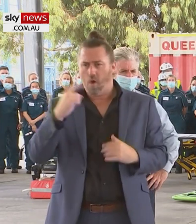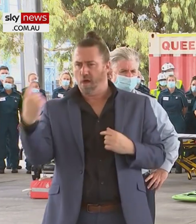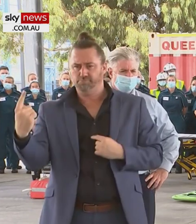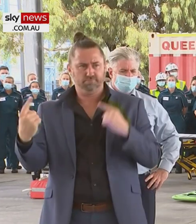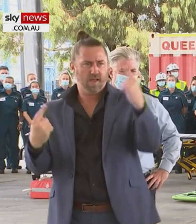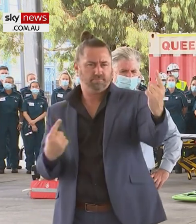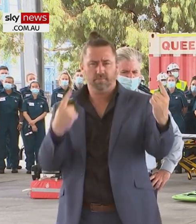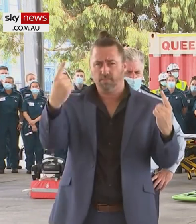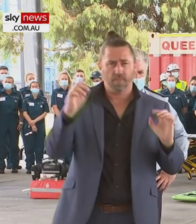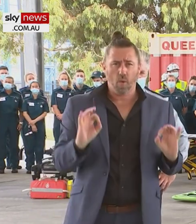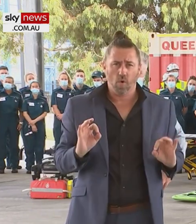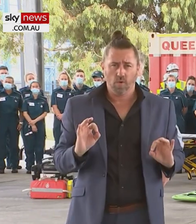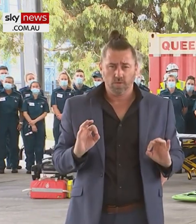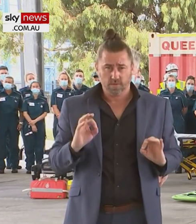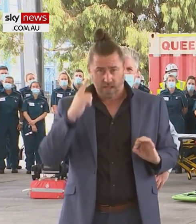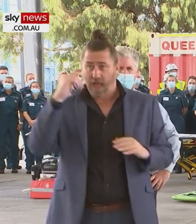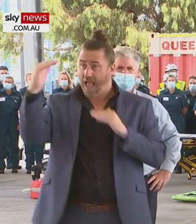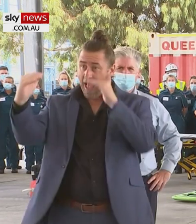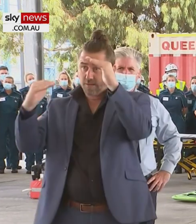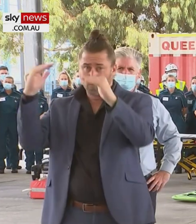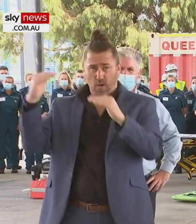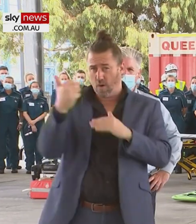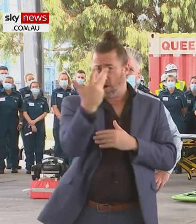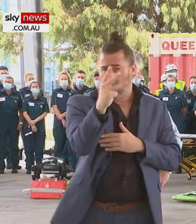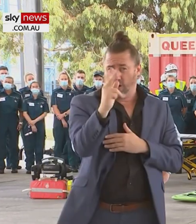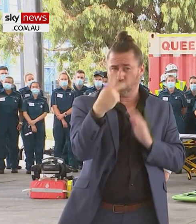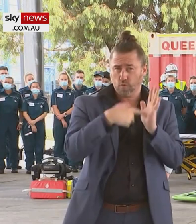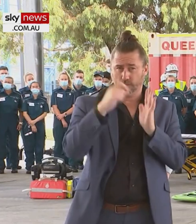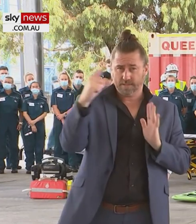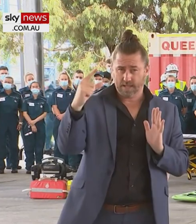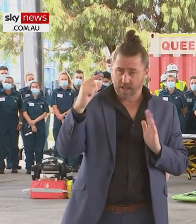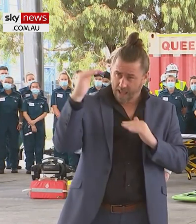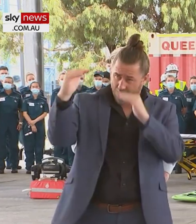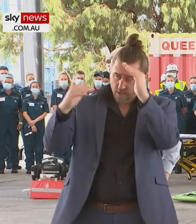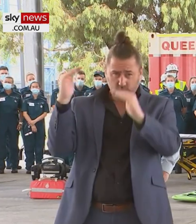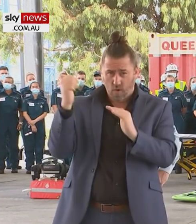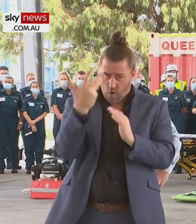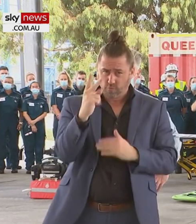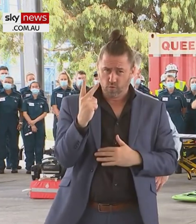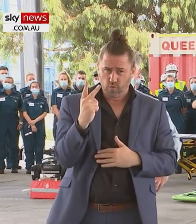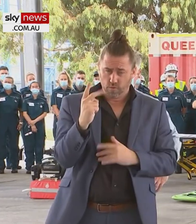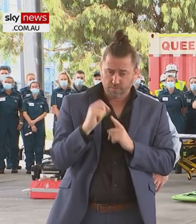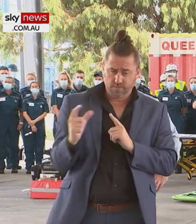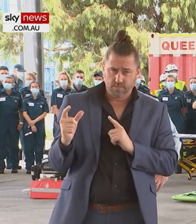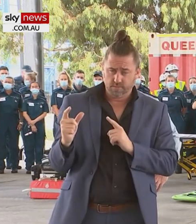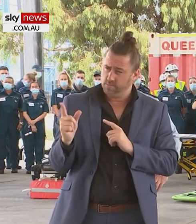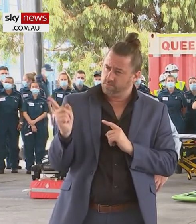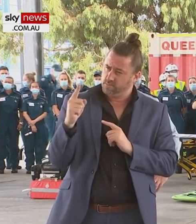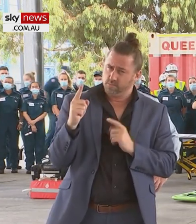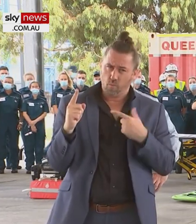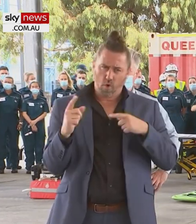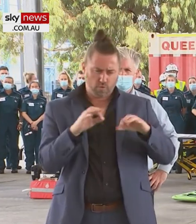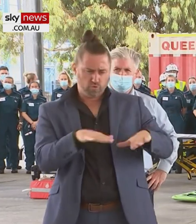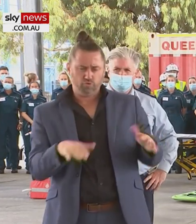adult population is 92% first dose, there is no reason why your children's vaccination